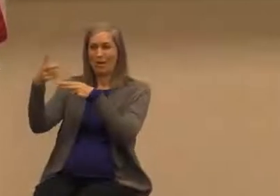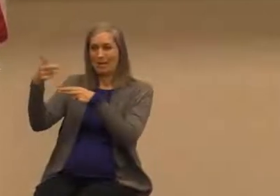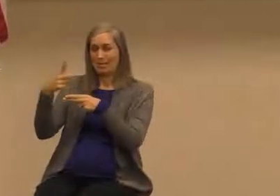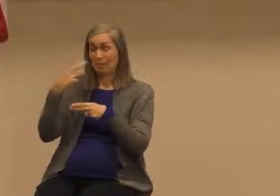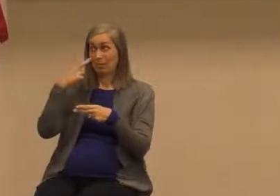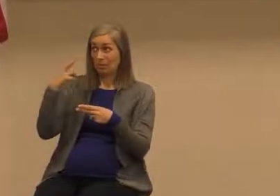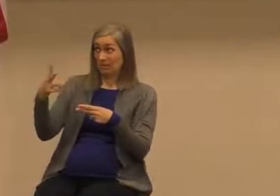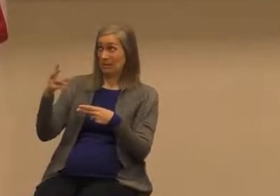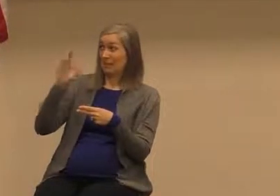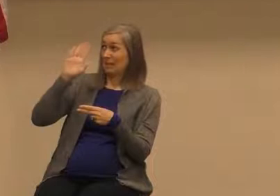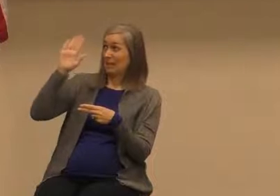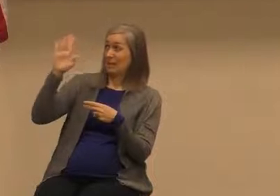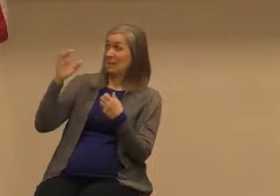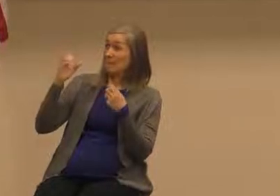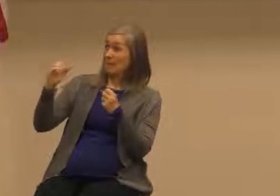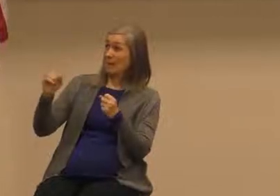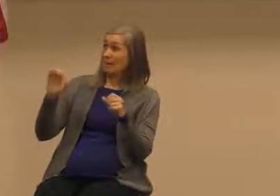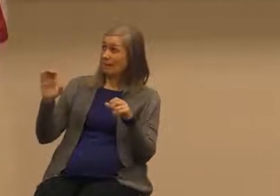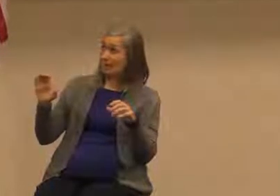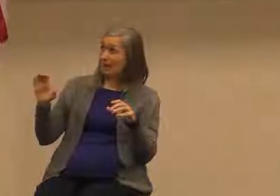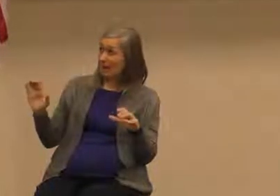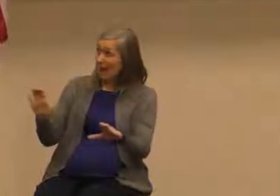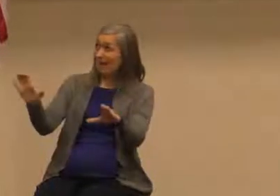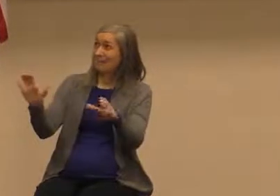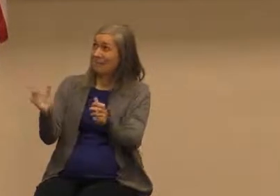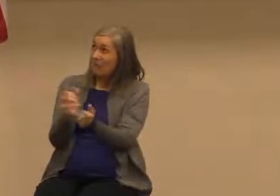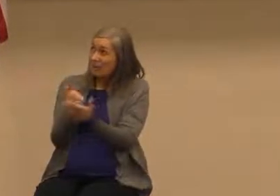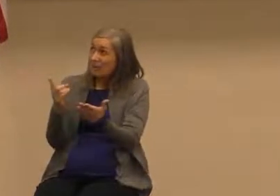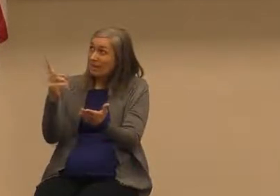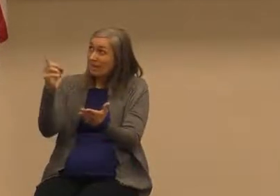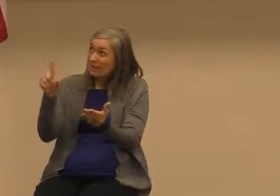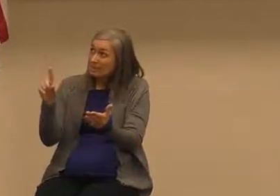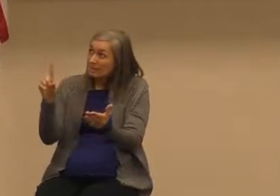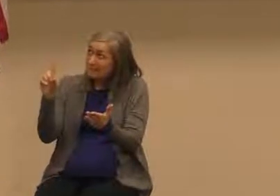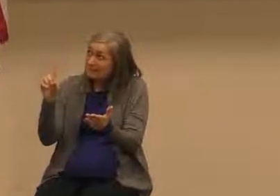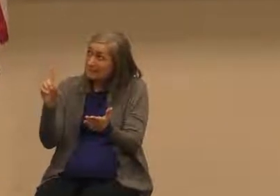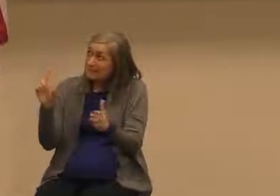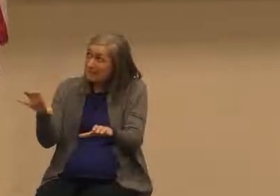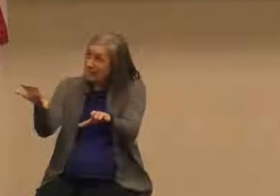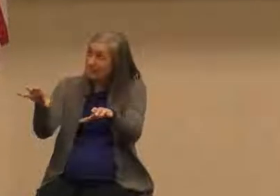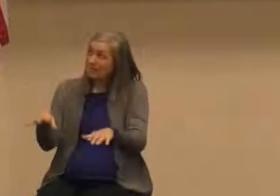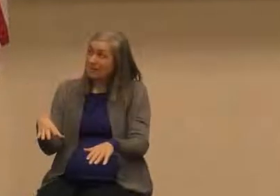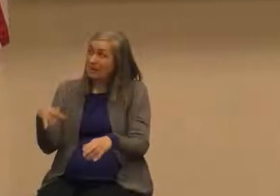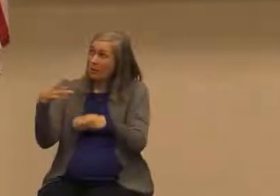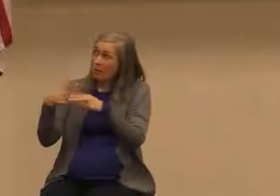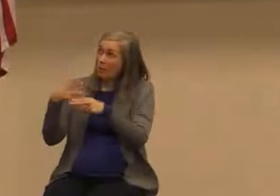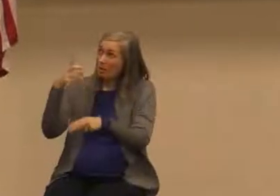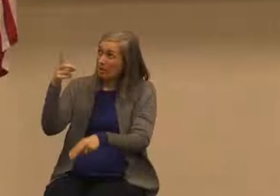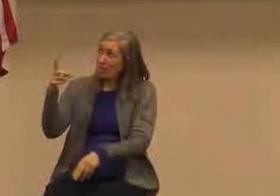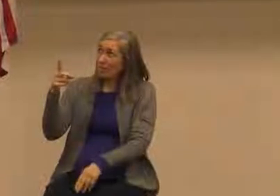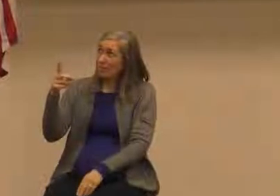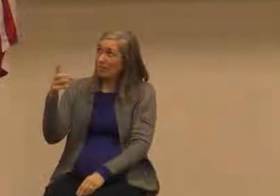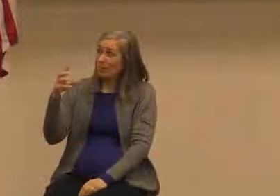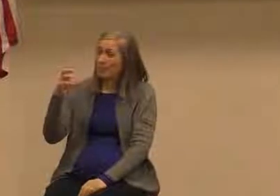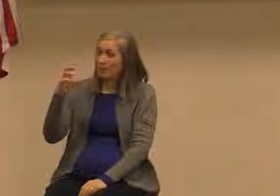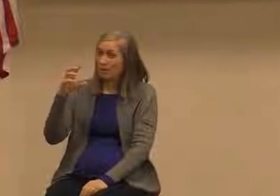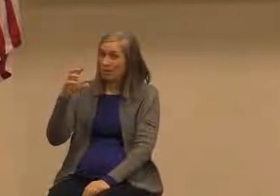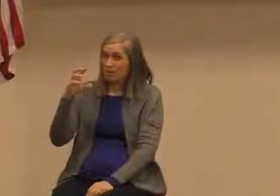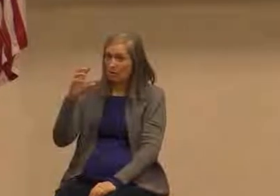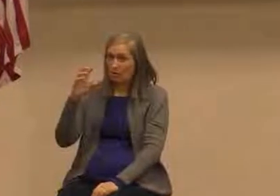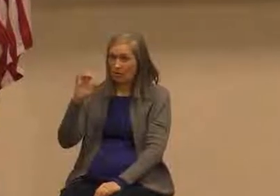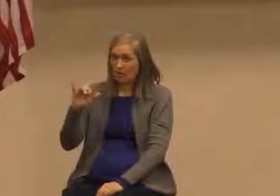things that he did on their behalf and they would call him Yahweh plus another accompanying attribute